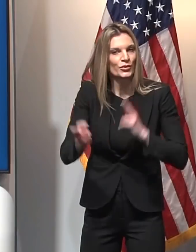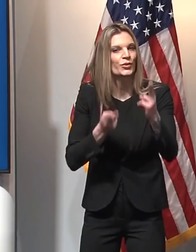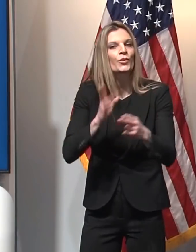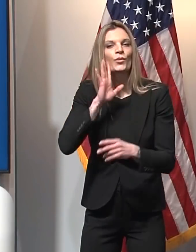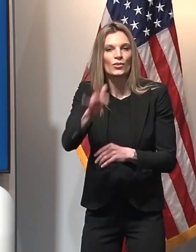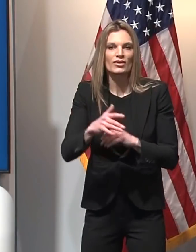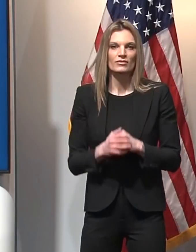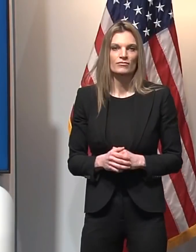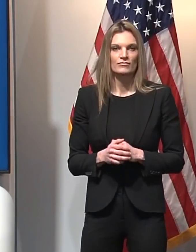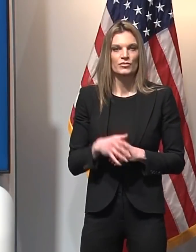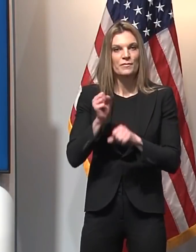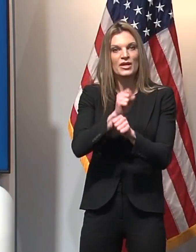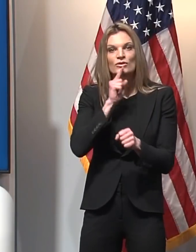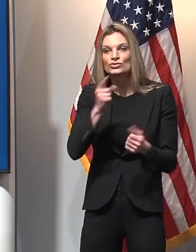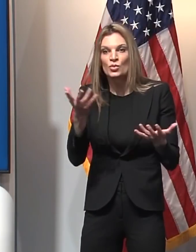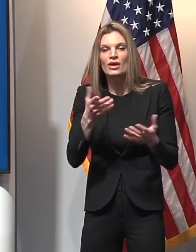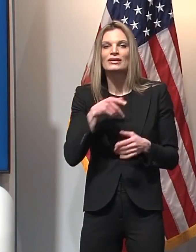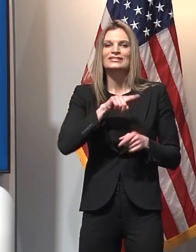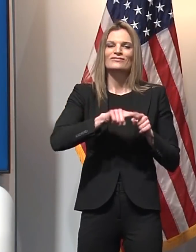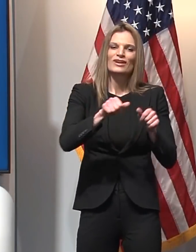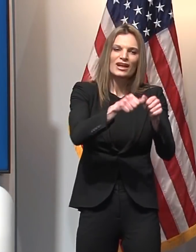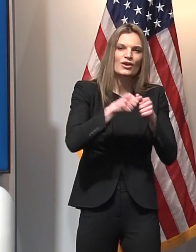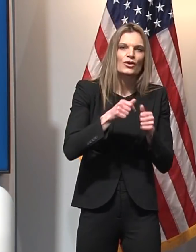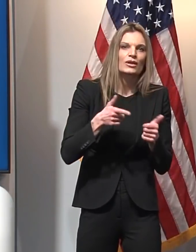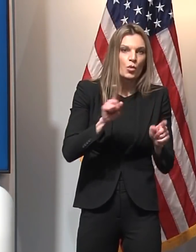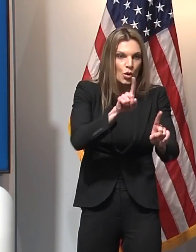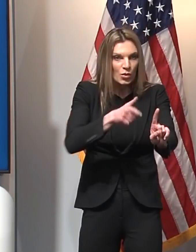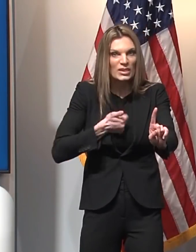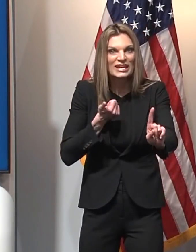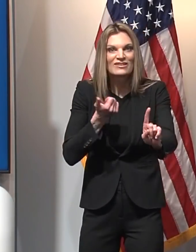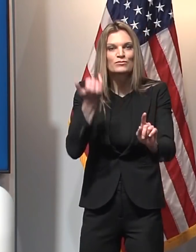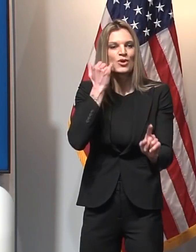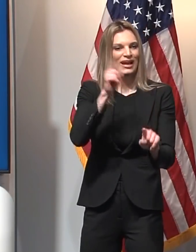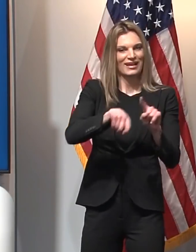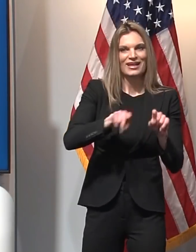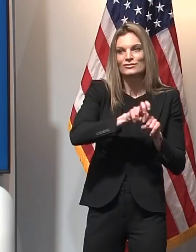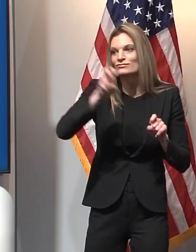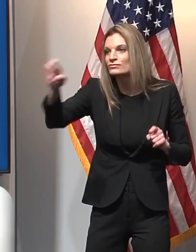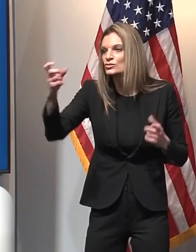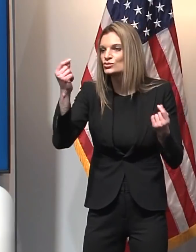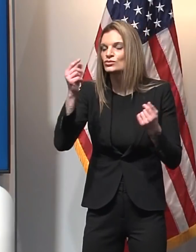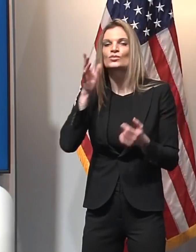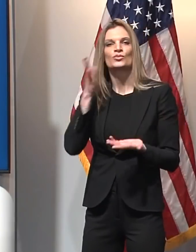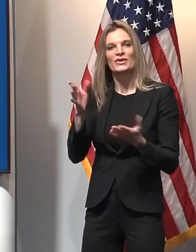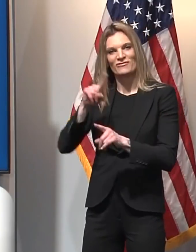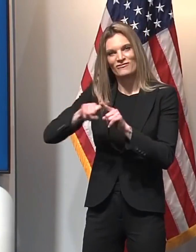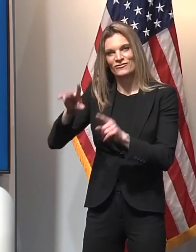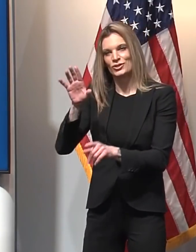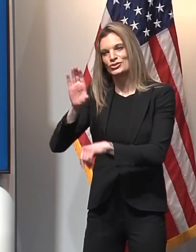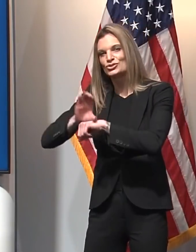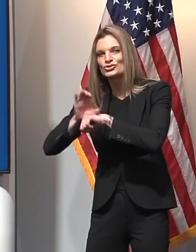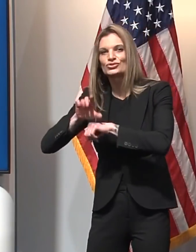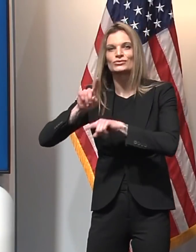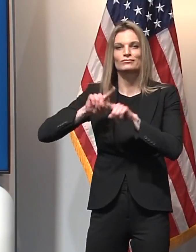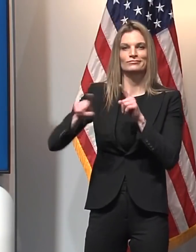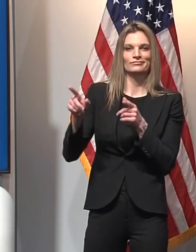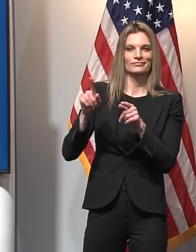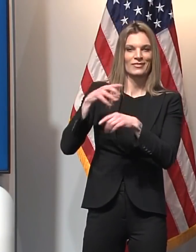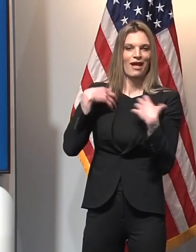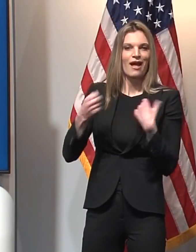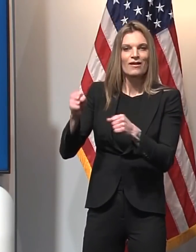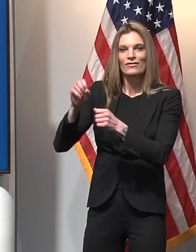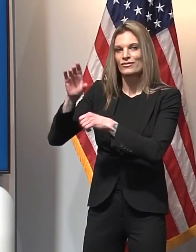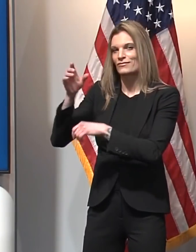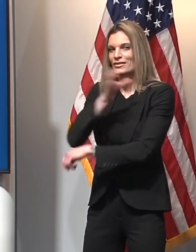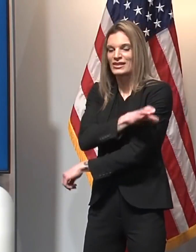vaccine is getting into neighborhoods where people live by partnering with faith-based organizations, rural health clinics and